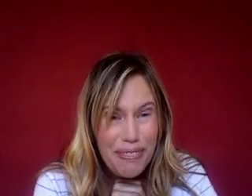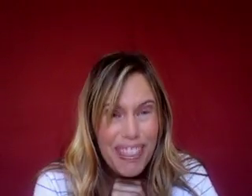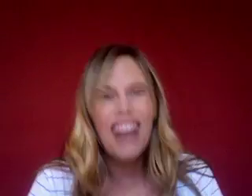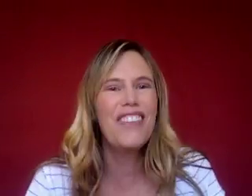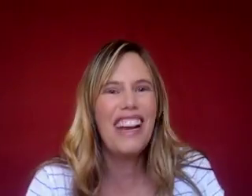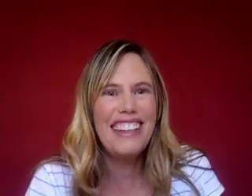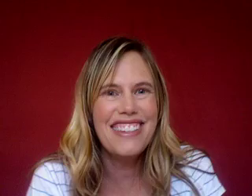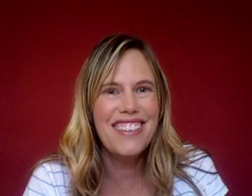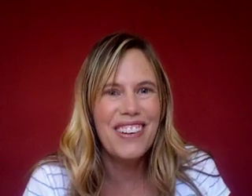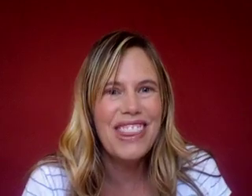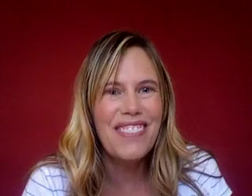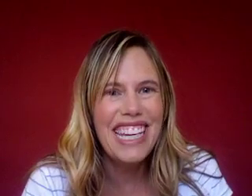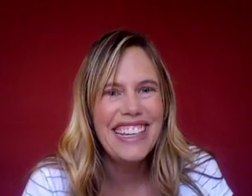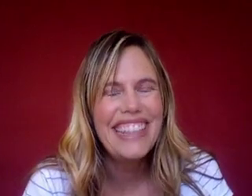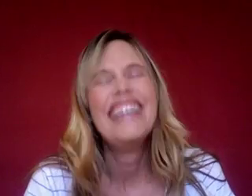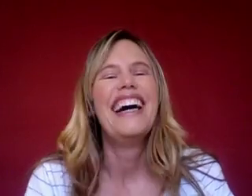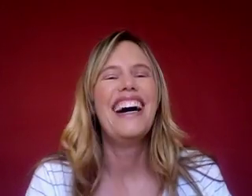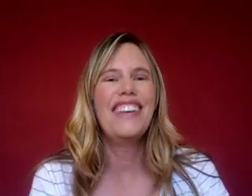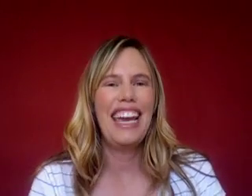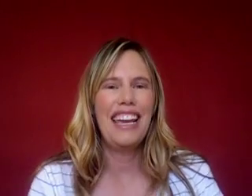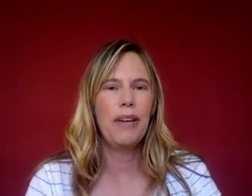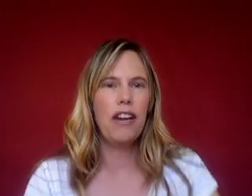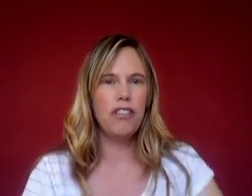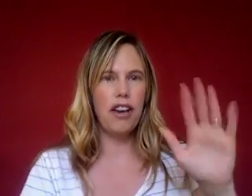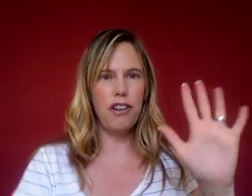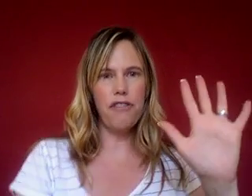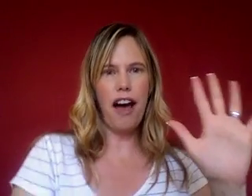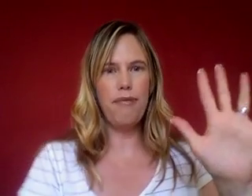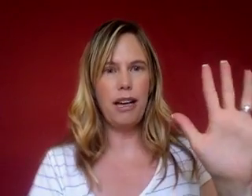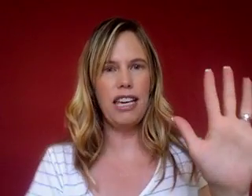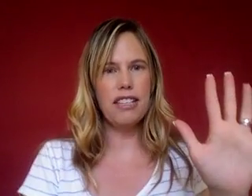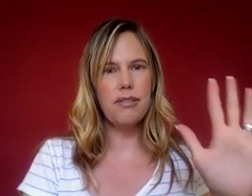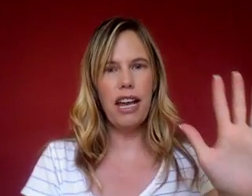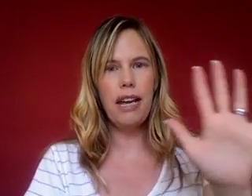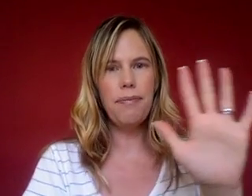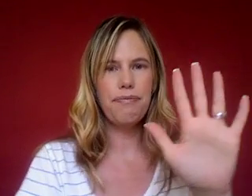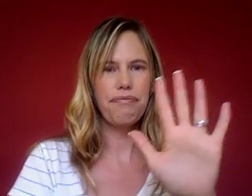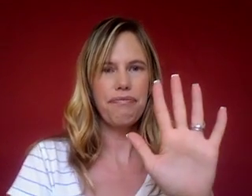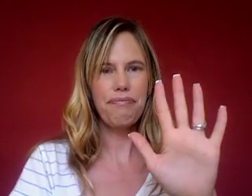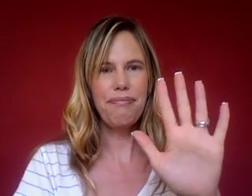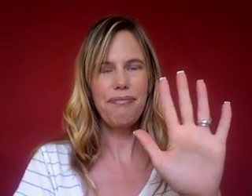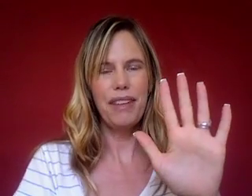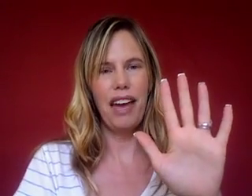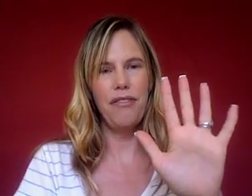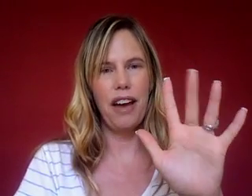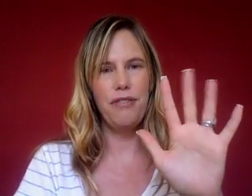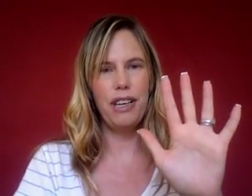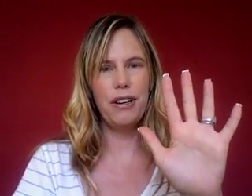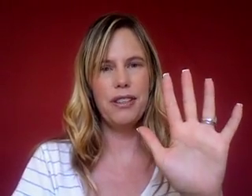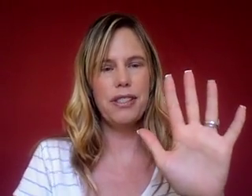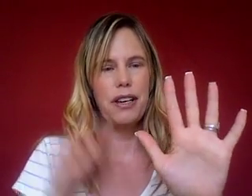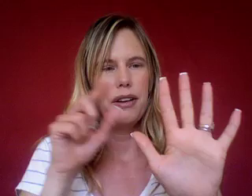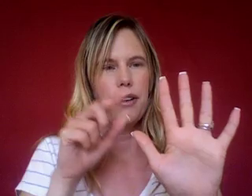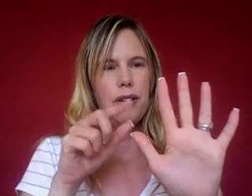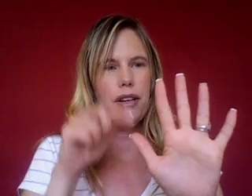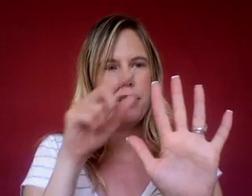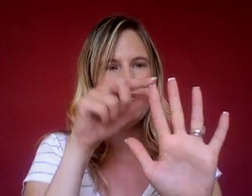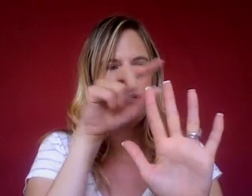Are you ready to do it with me? Okay, here we go. Do you have your five monkeys ready? Okay, five fingers. One, two,